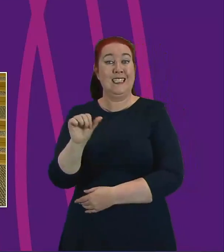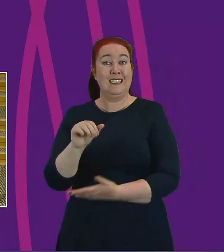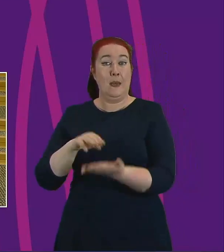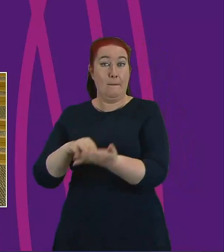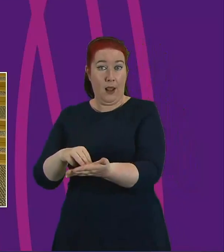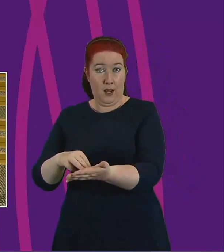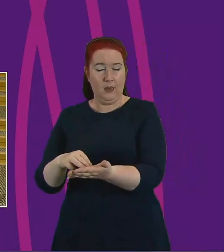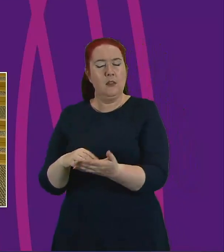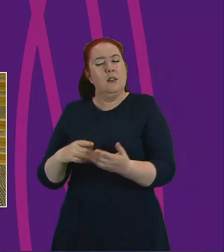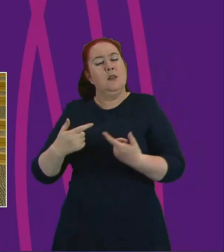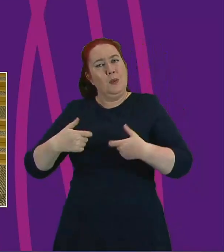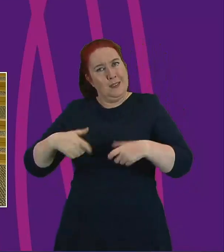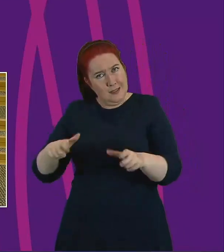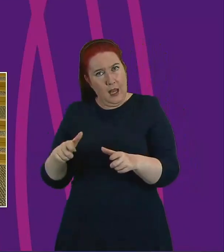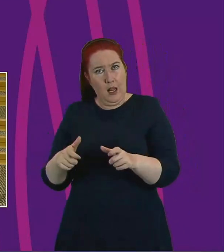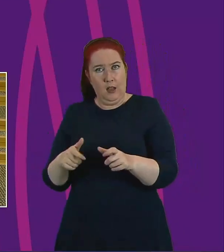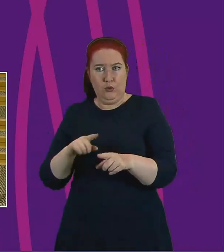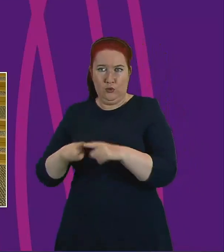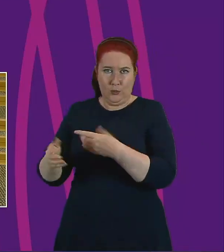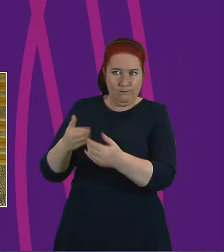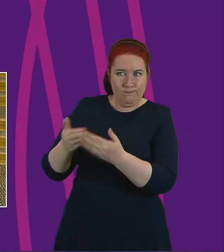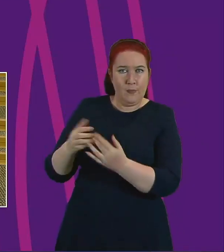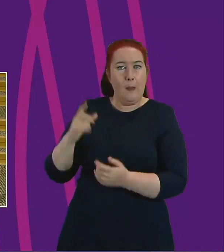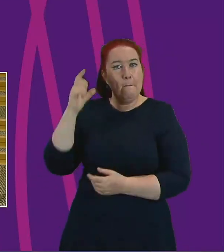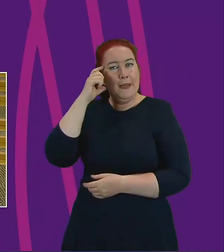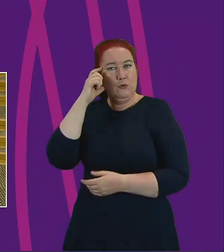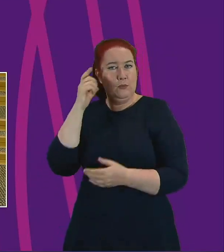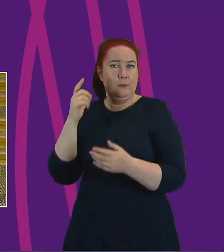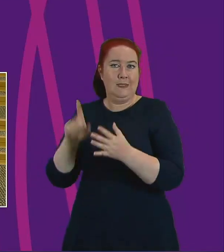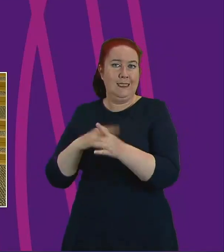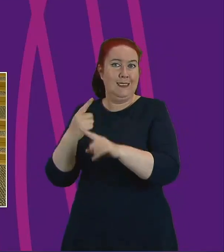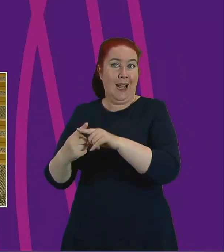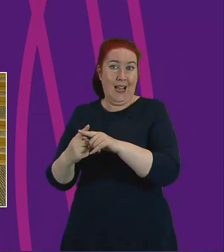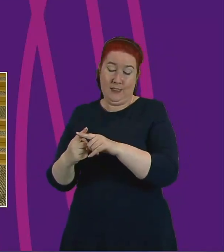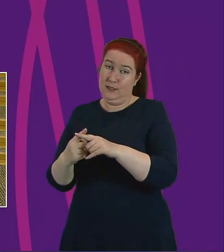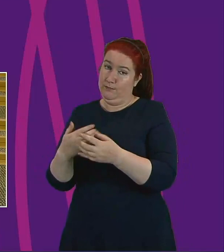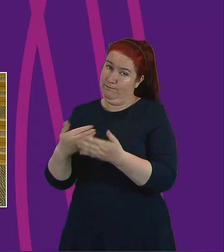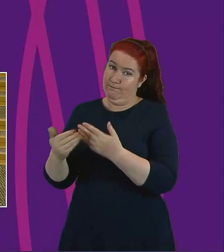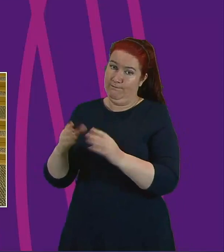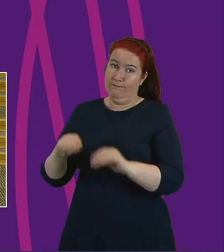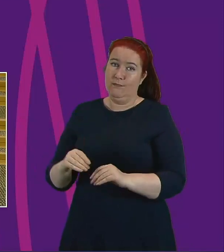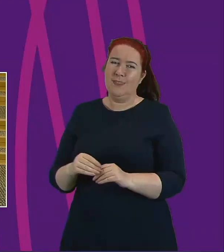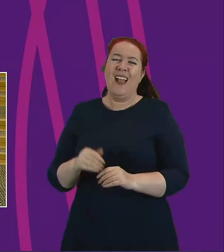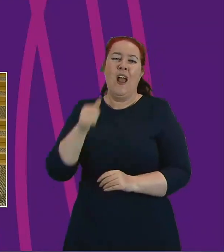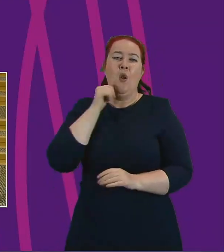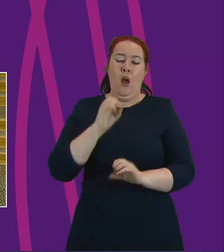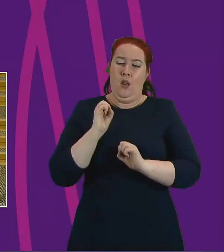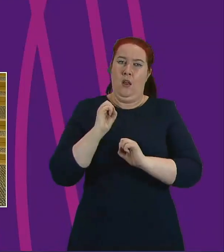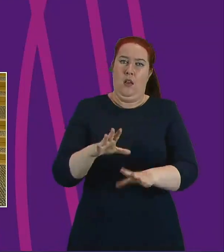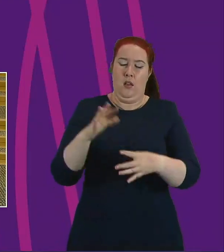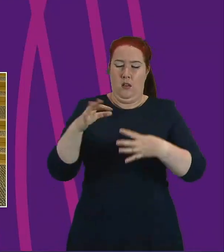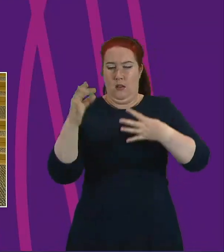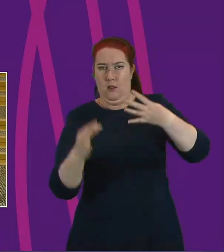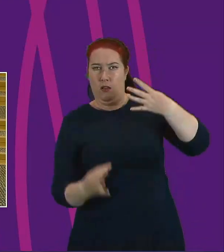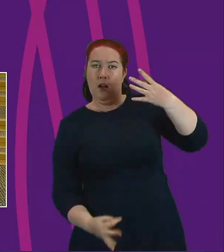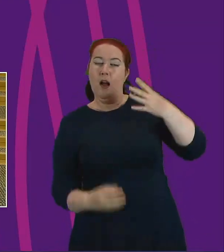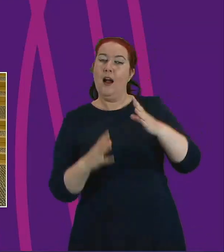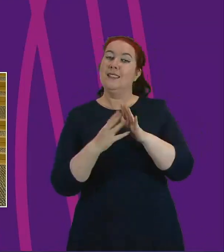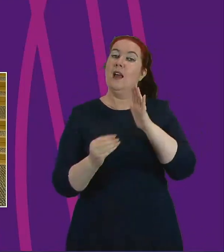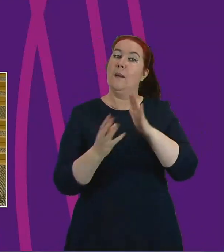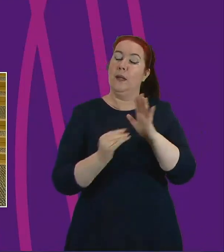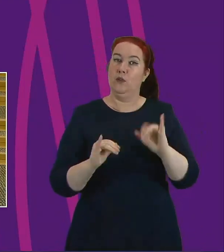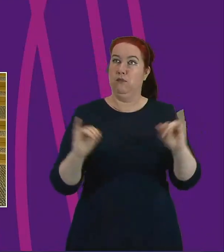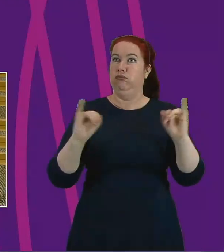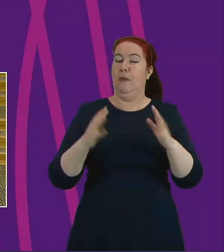continuing to mitigate the bedroom tax in full. This is a snapshot highlighting examples of significant